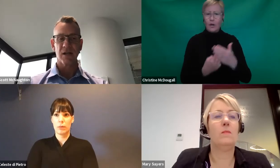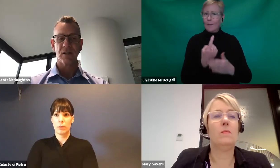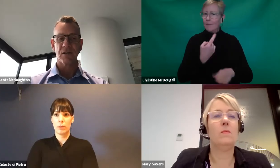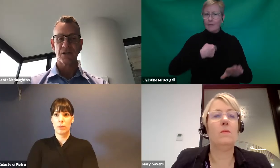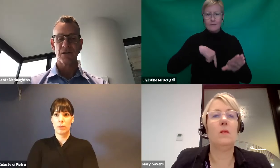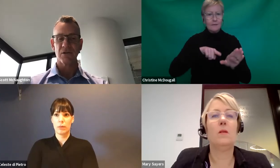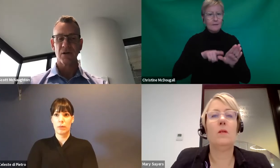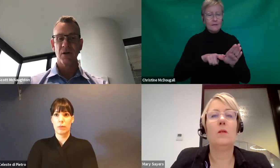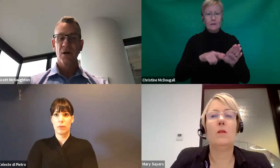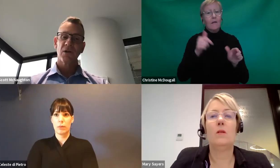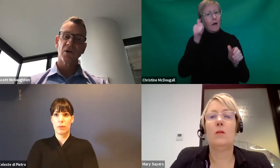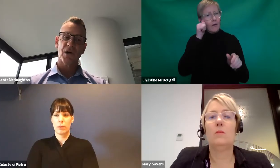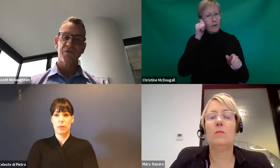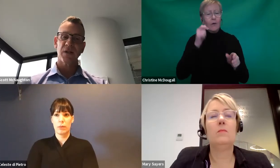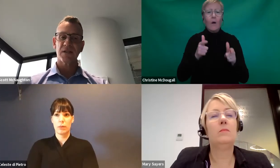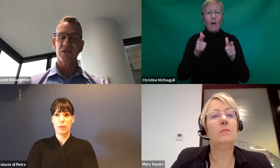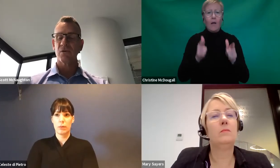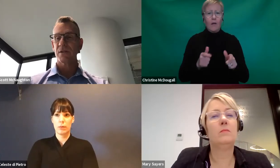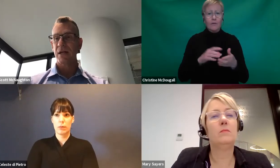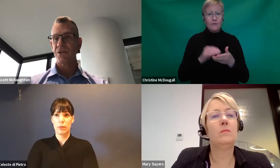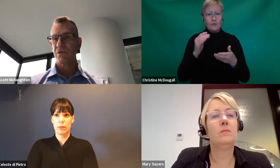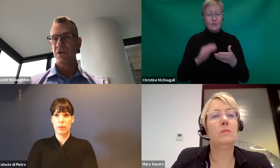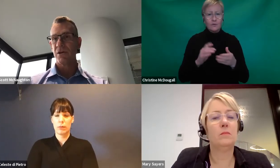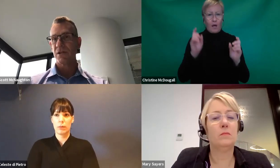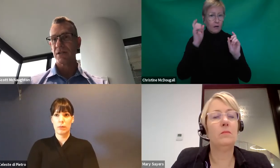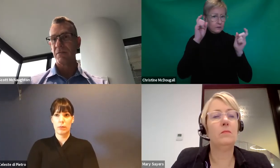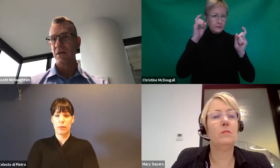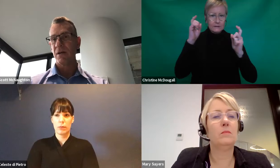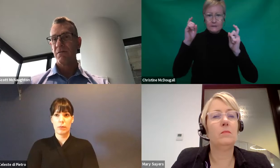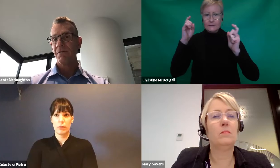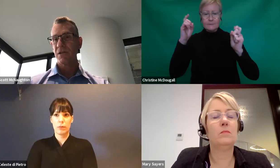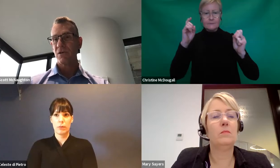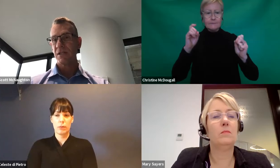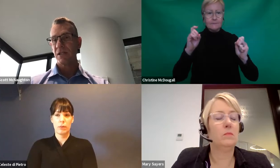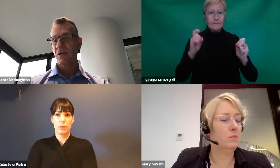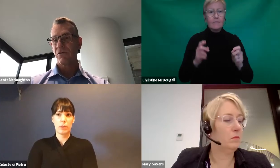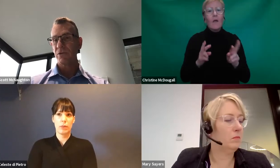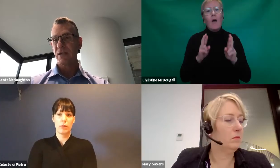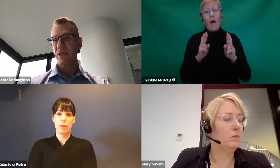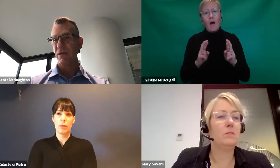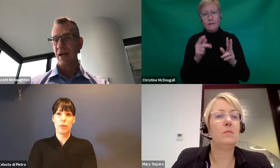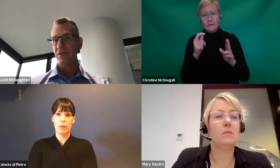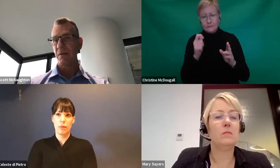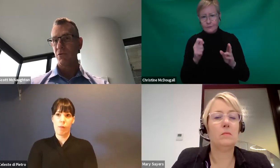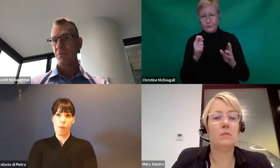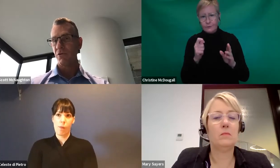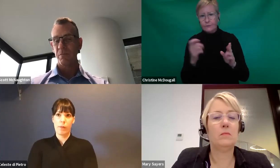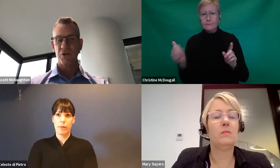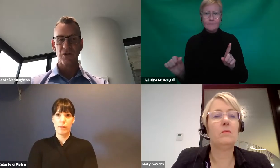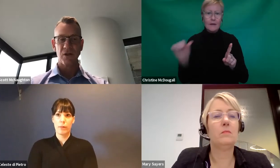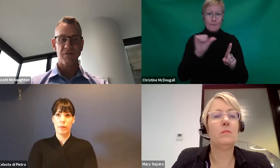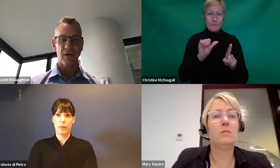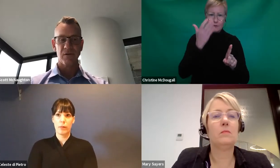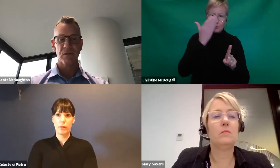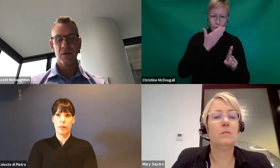anxiety and concern. So look, hopefully as schools start to return and some of the physical distancing rules start to relax, there'll be more and more